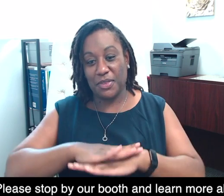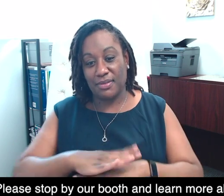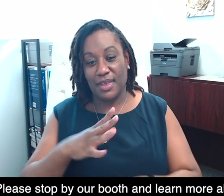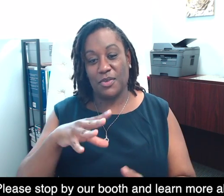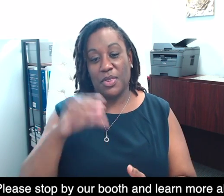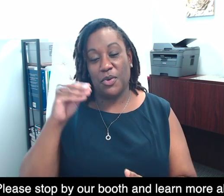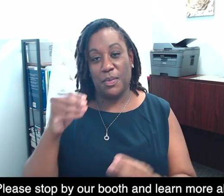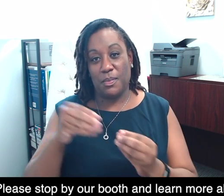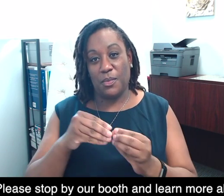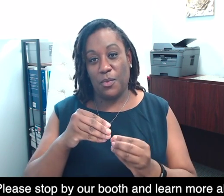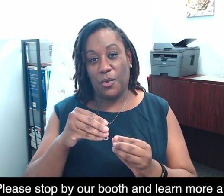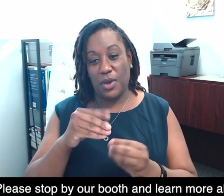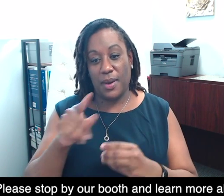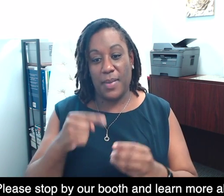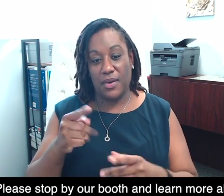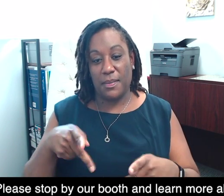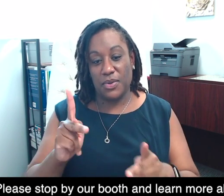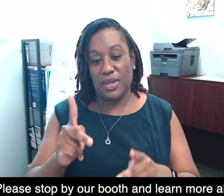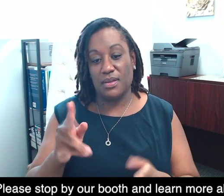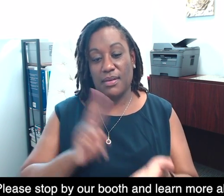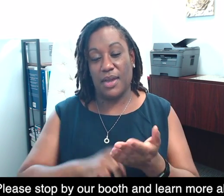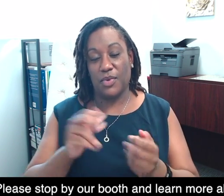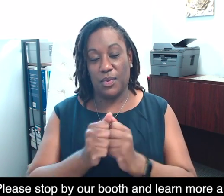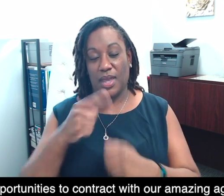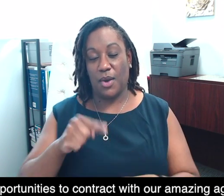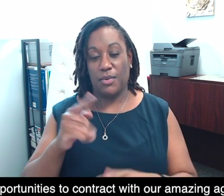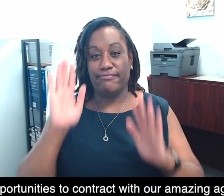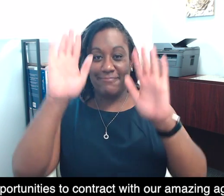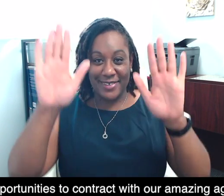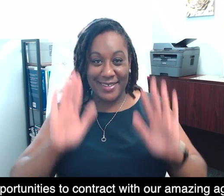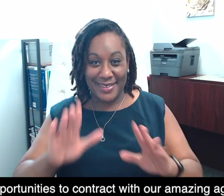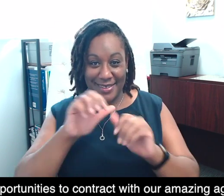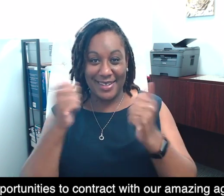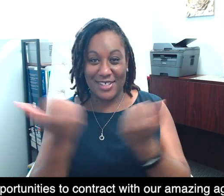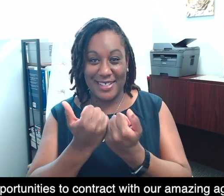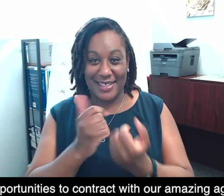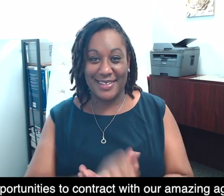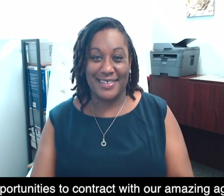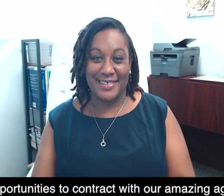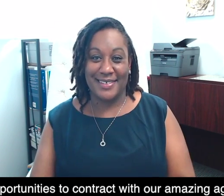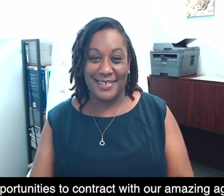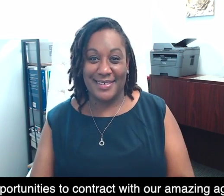Please stop by our booth and learn a little bit more about opportunities to contract with our amazing agency. you. Thank